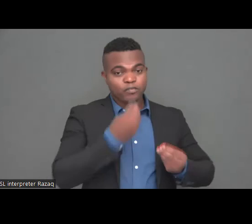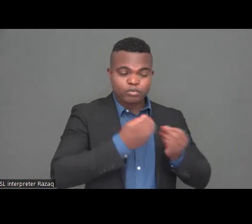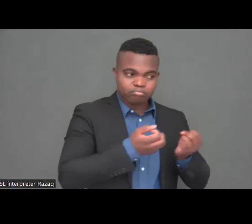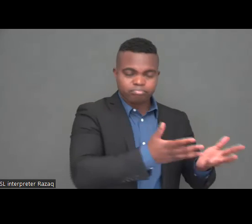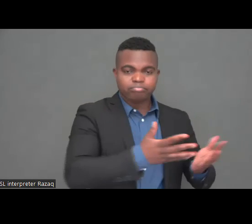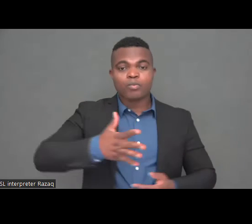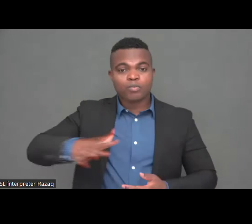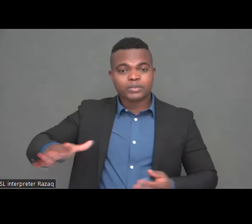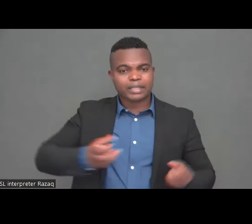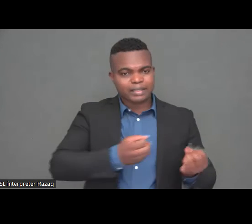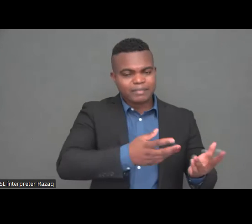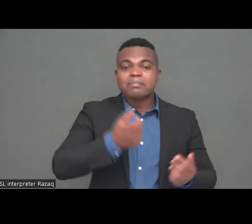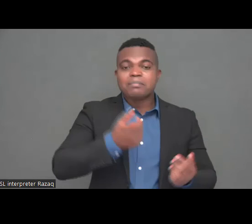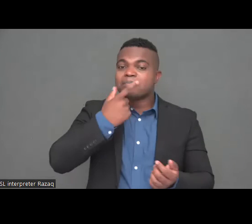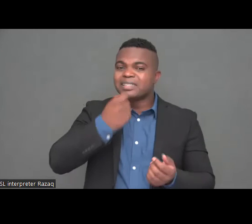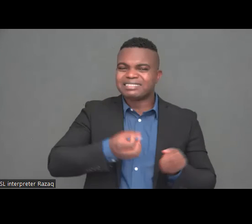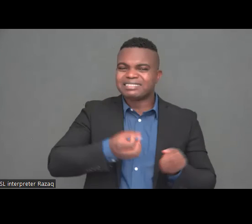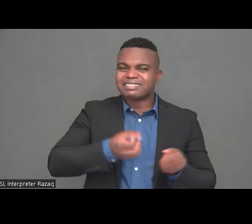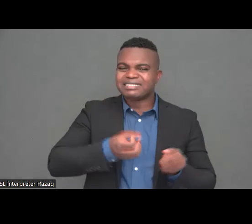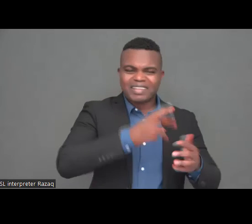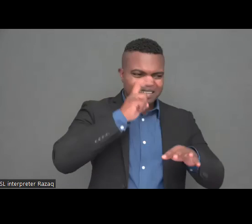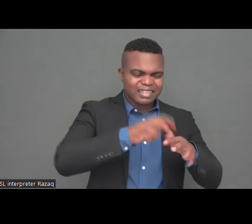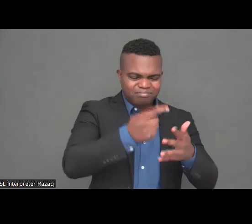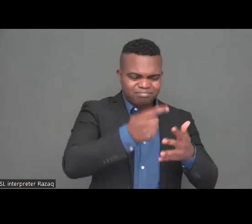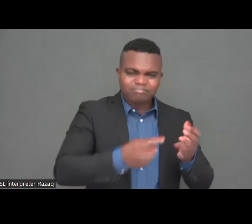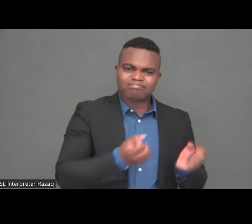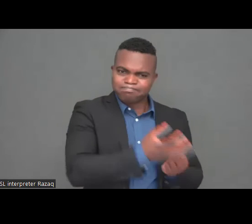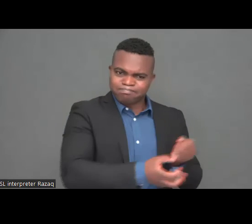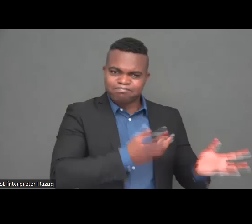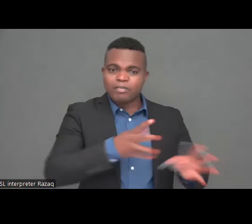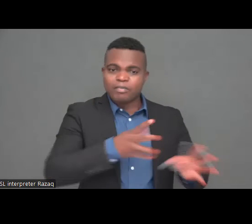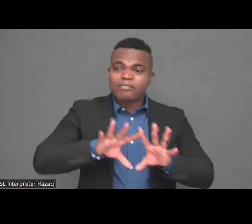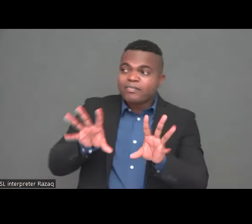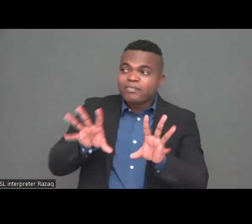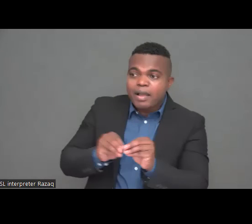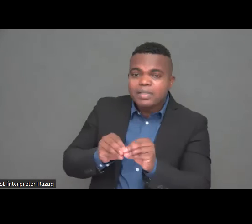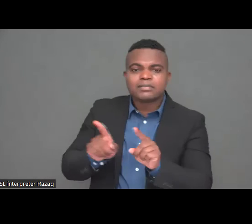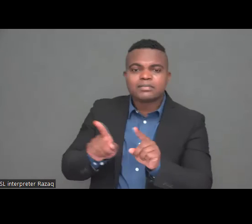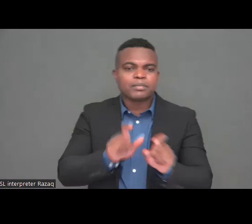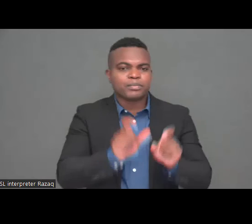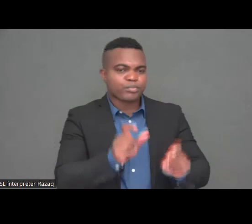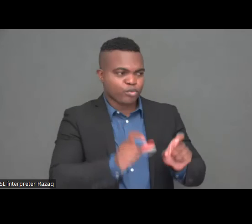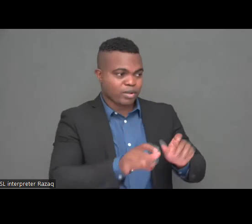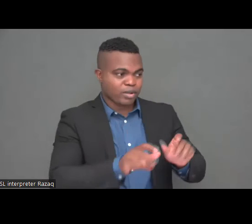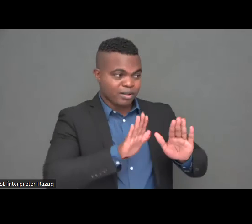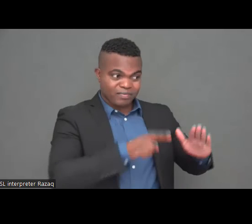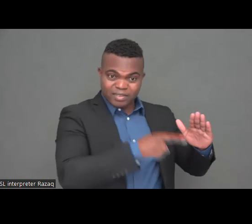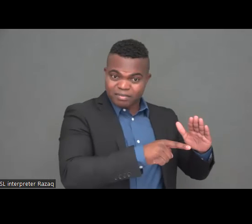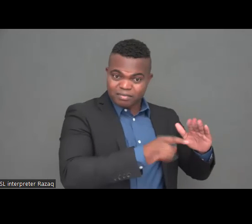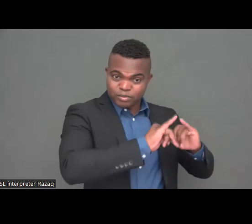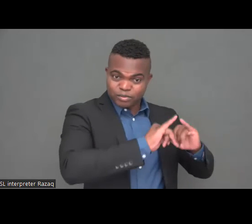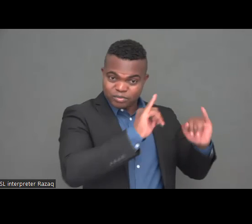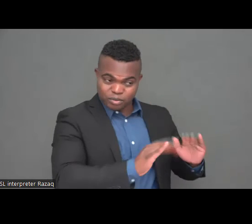are people with disabilities both internally in Ukraine and in the neighboring